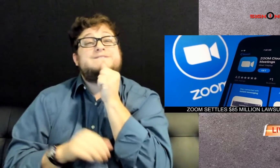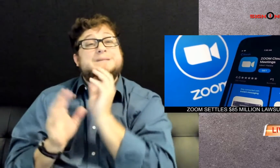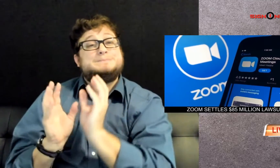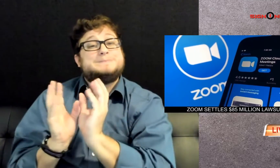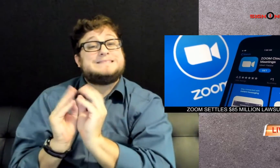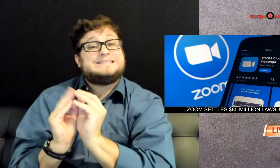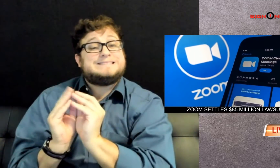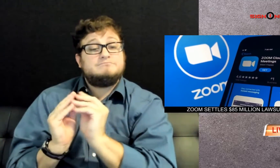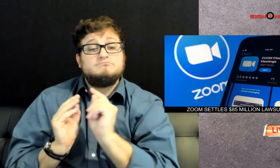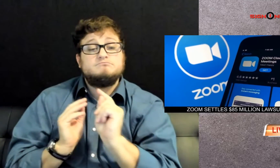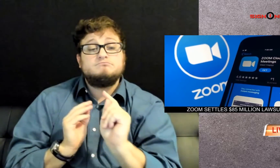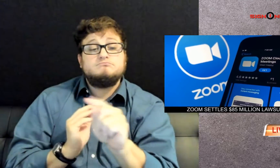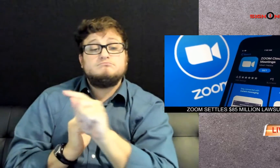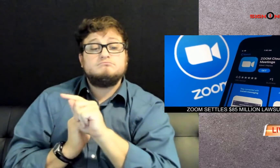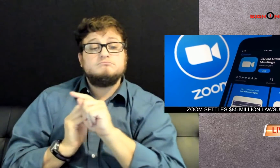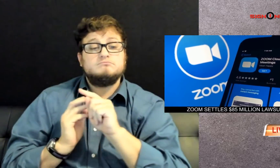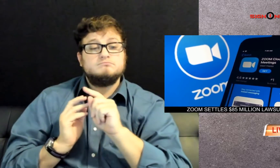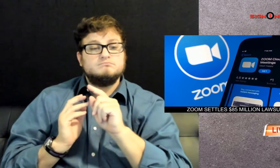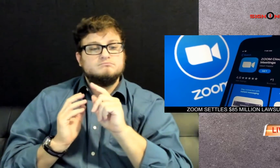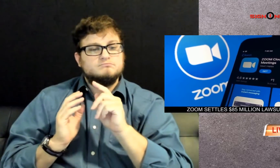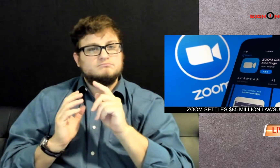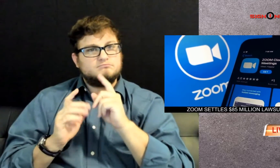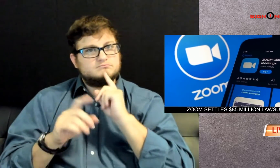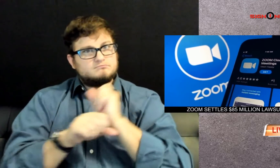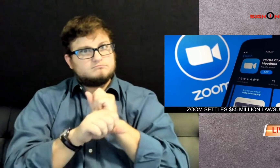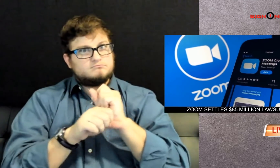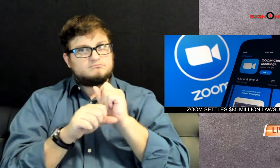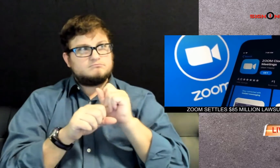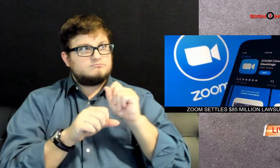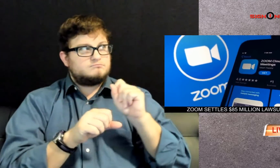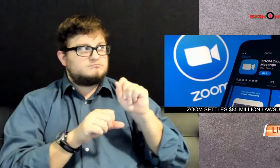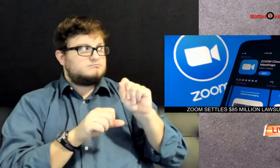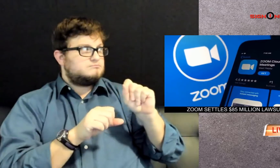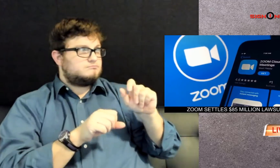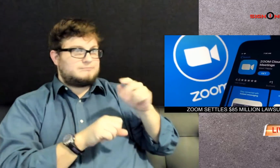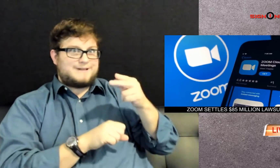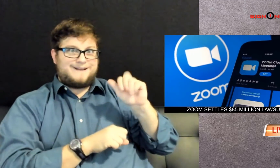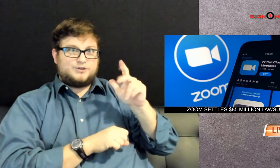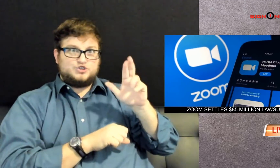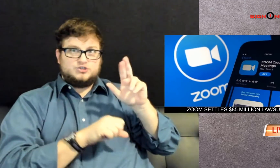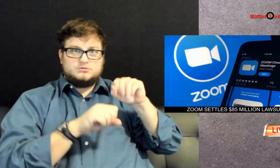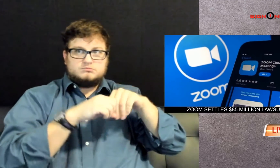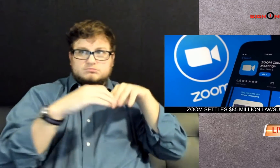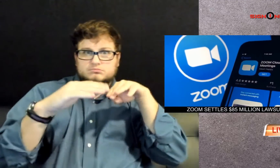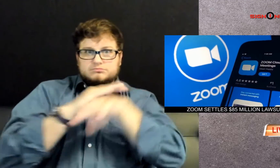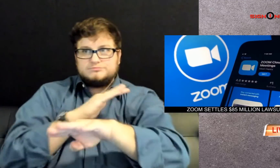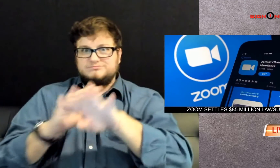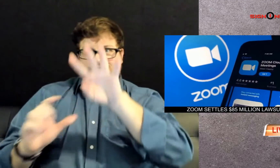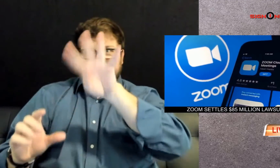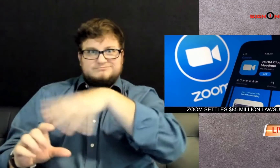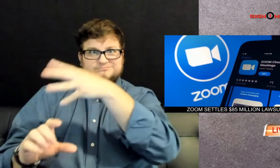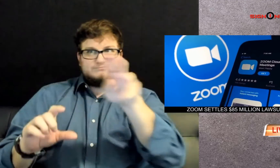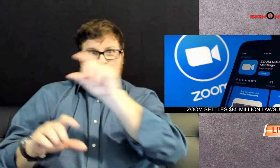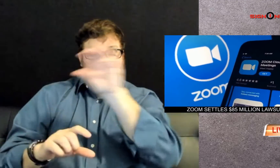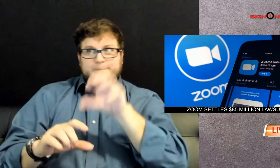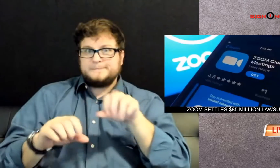But it was plagued by hackers who Zoom bombed by